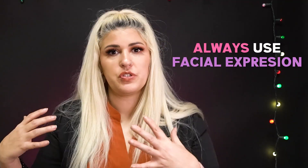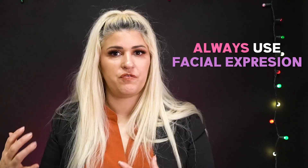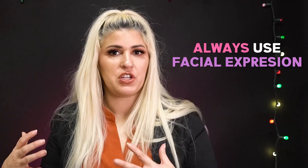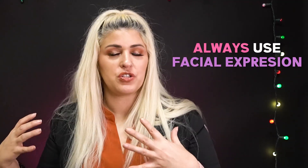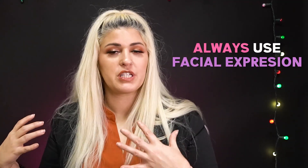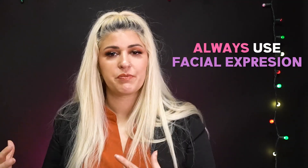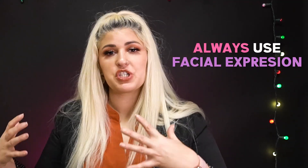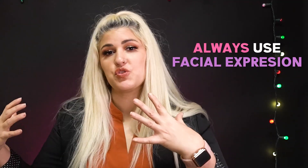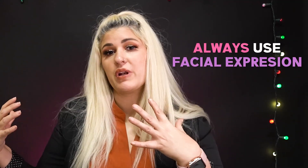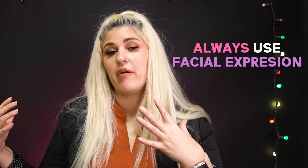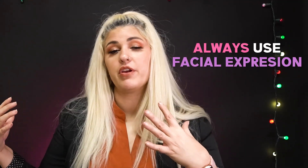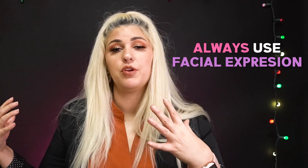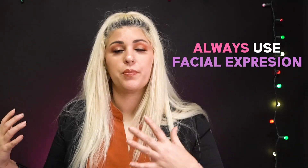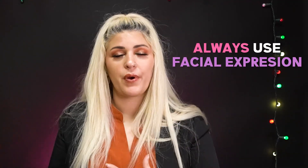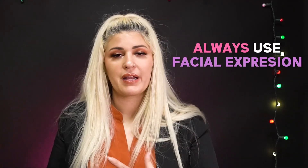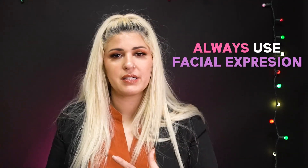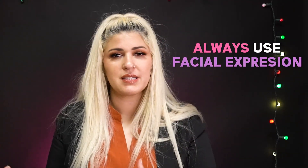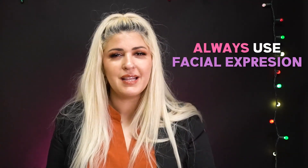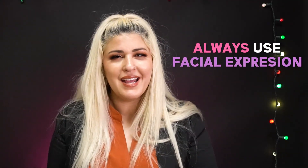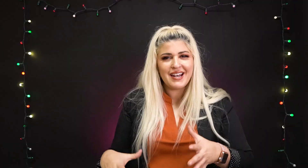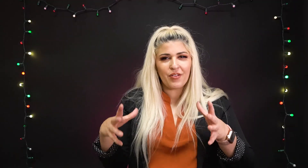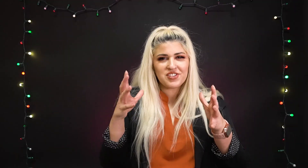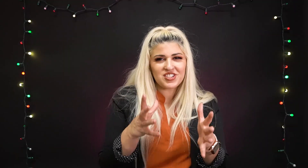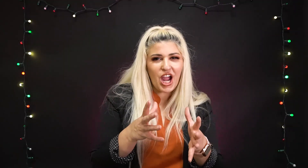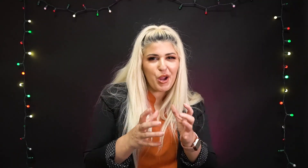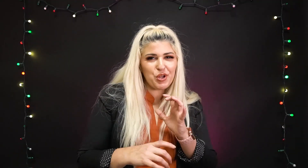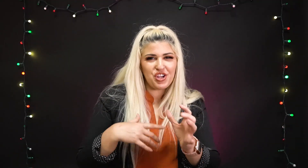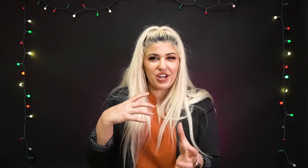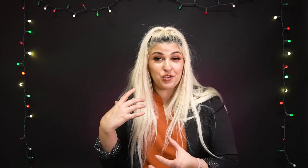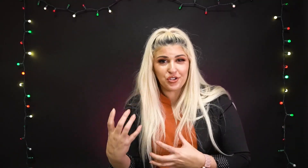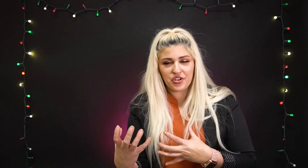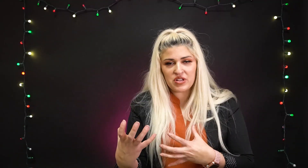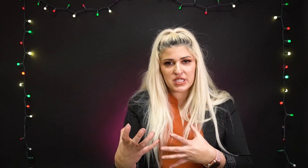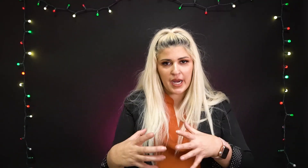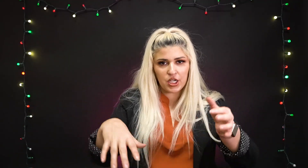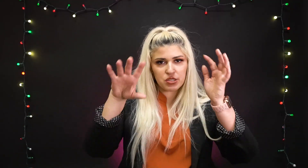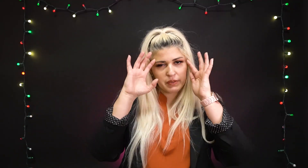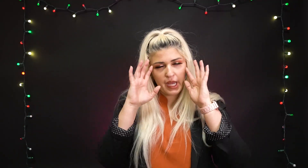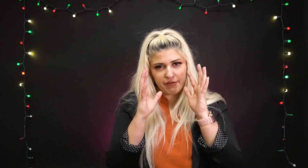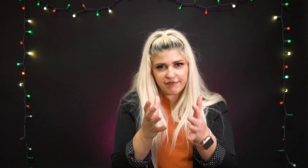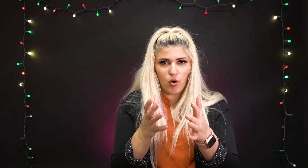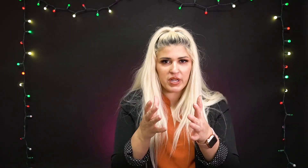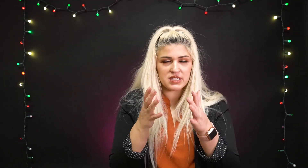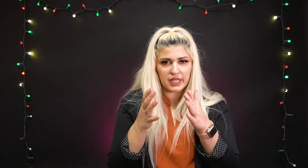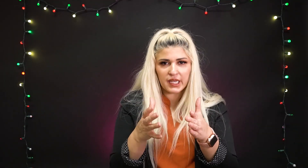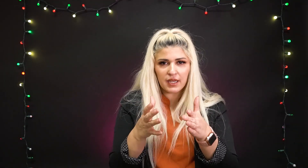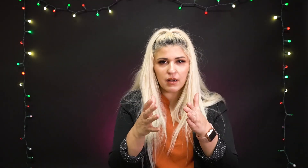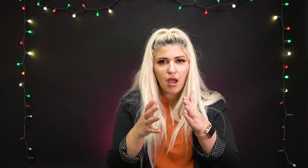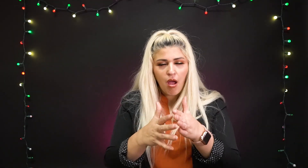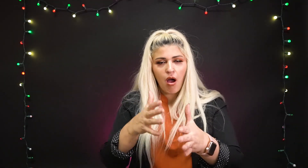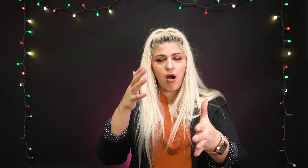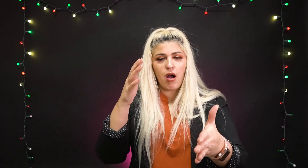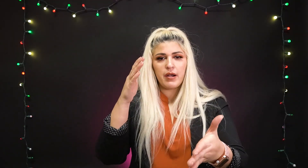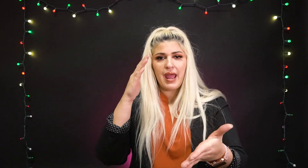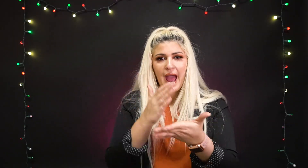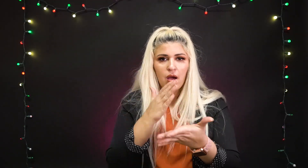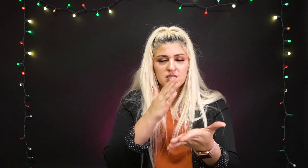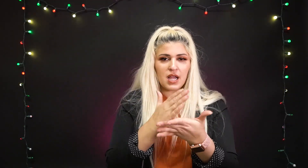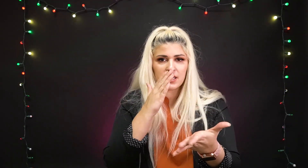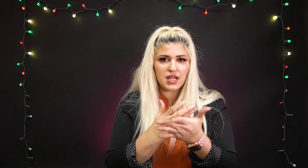facial expressions whenever you practice now there's a time when you got to learn the sign you just really got to focus in on how to sign the